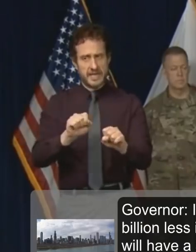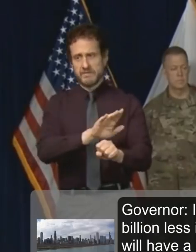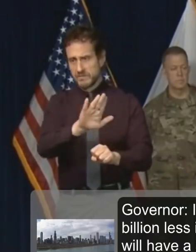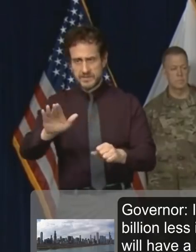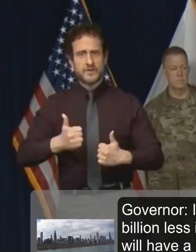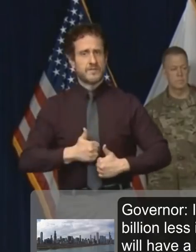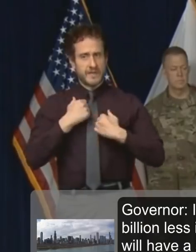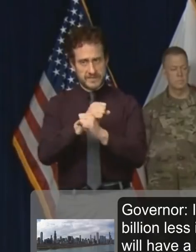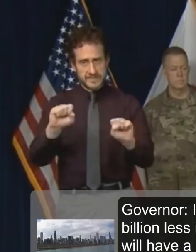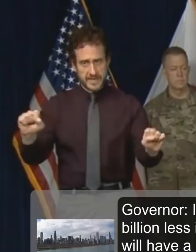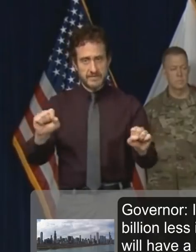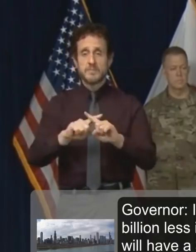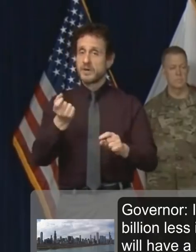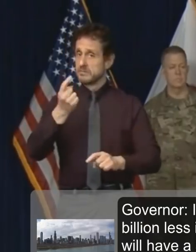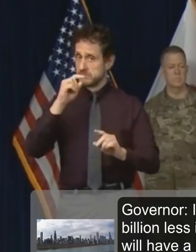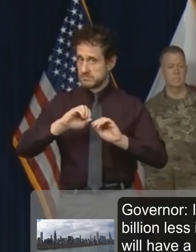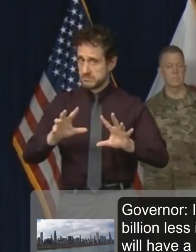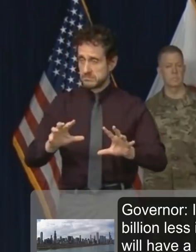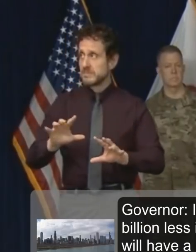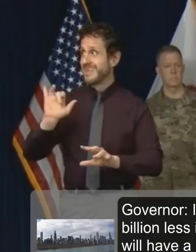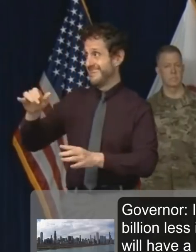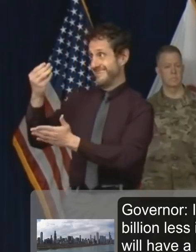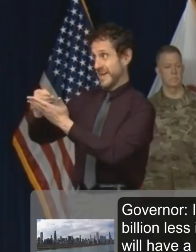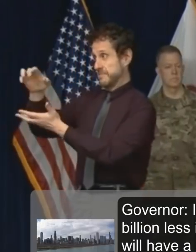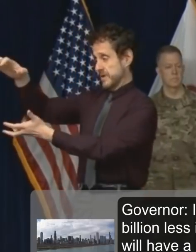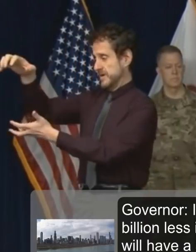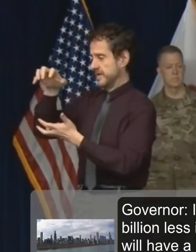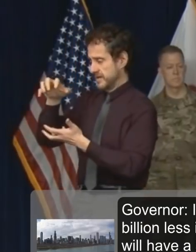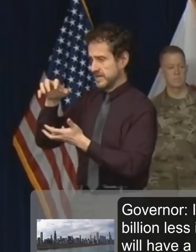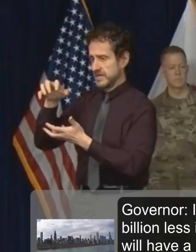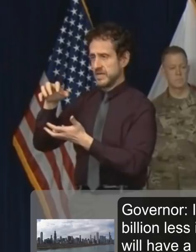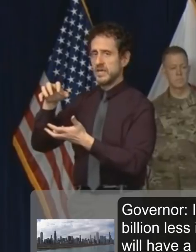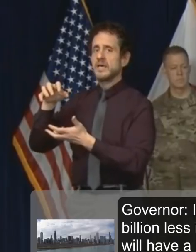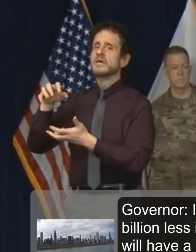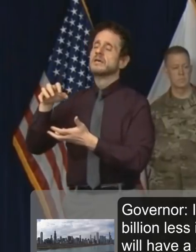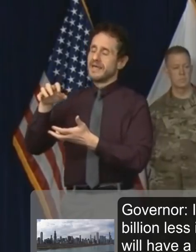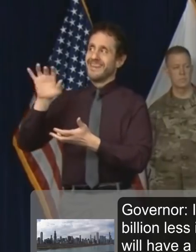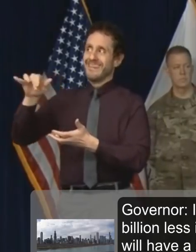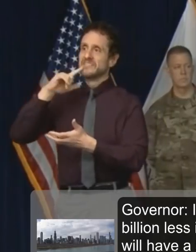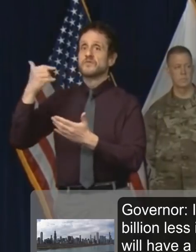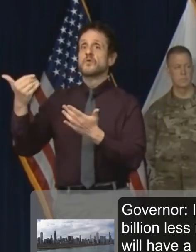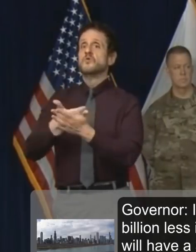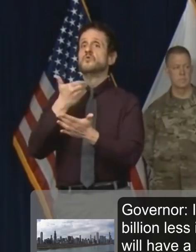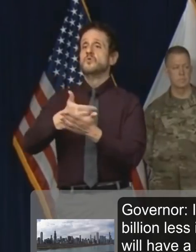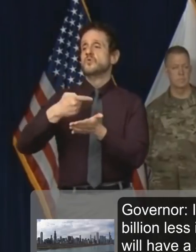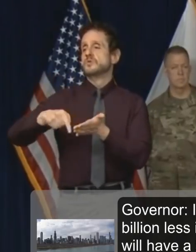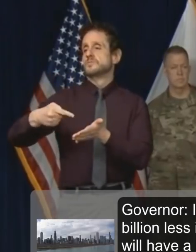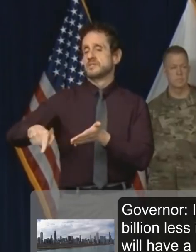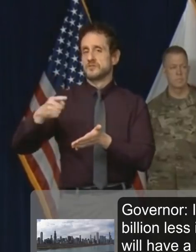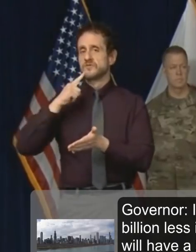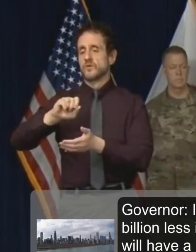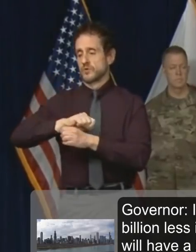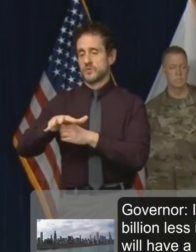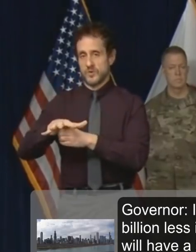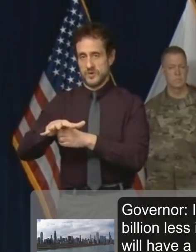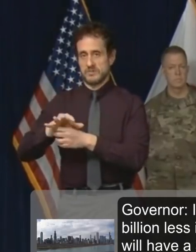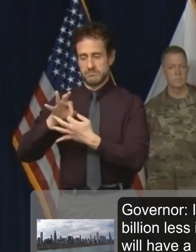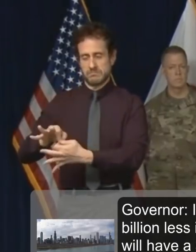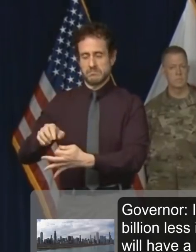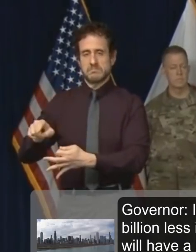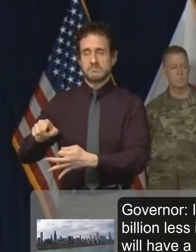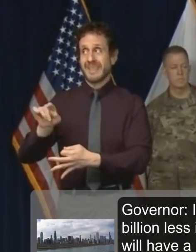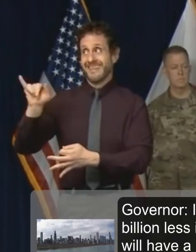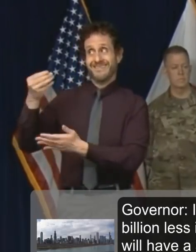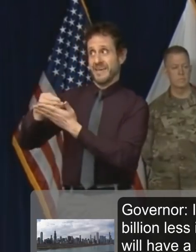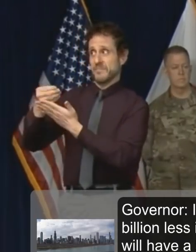want to be clear. These dollars can be used to cover only new expenditures related to coronavirus. Currently,